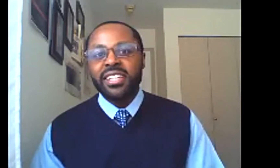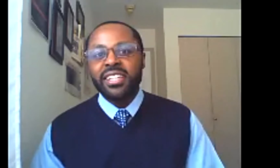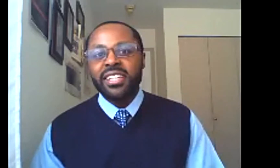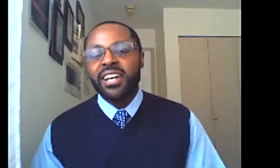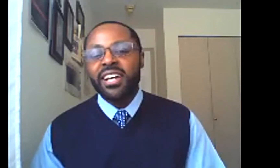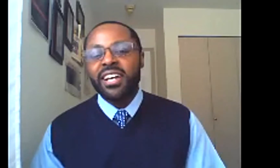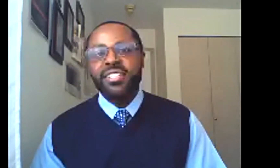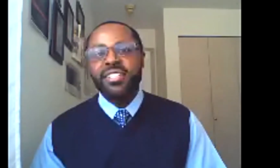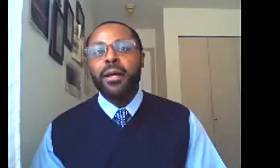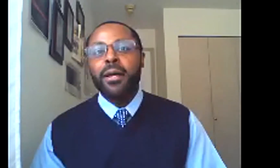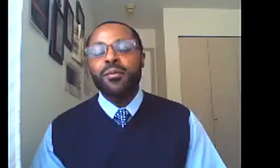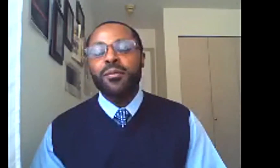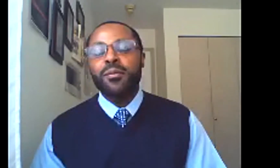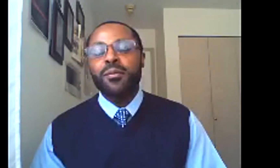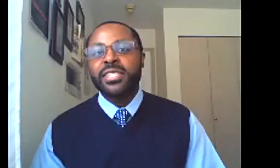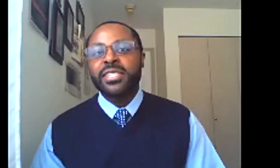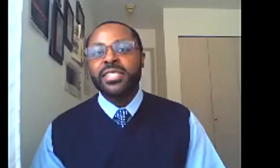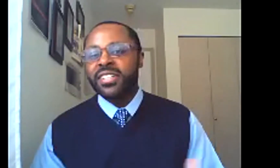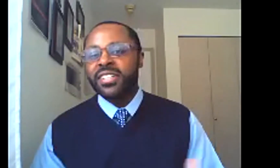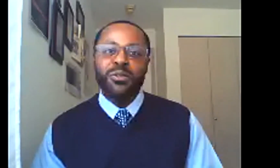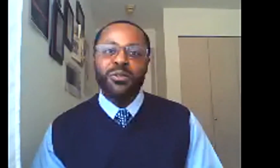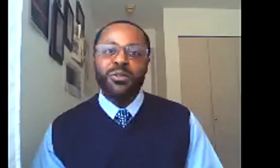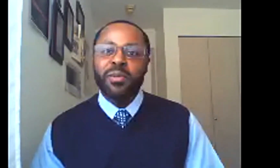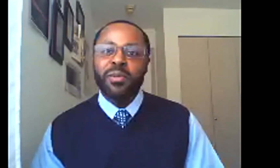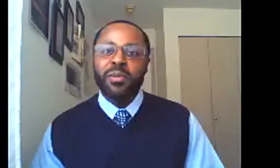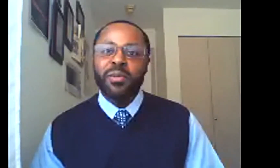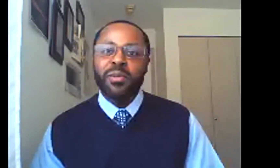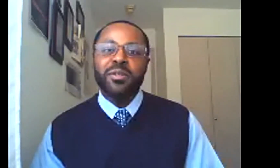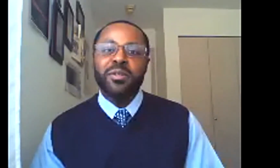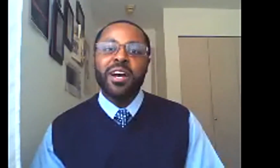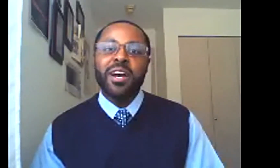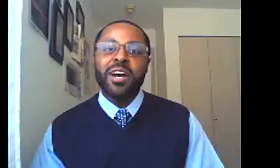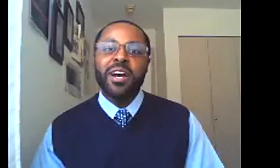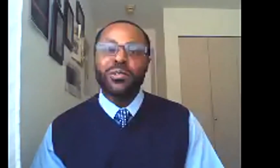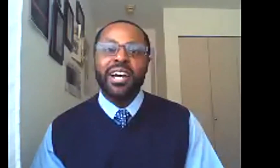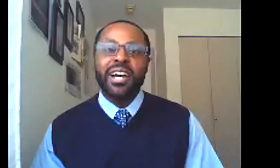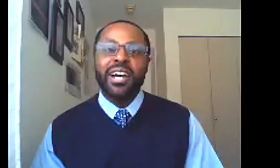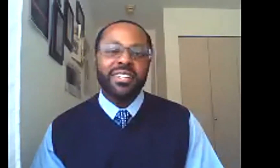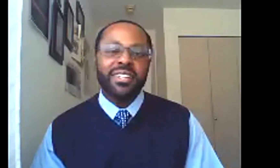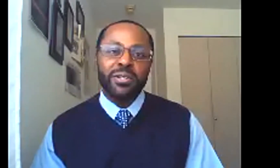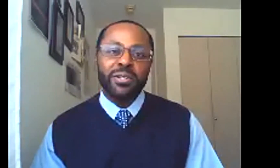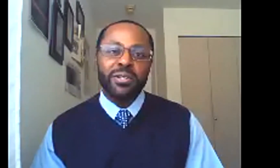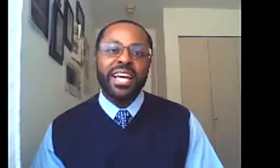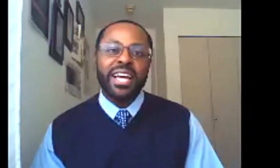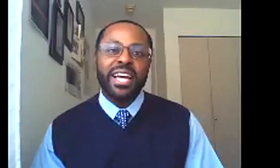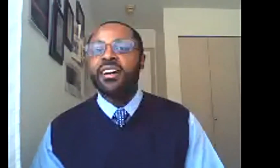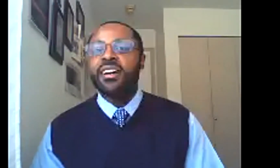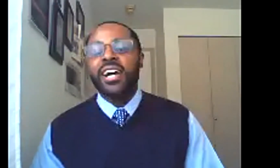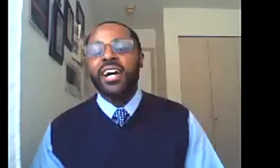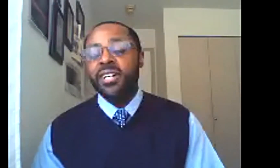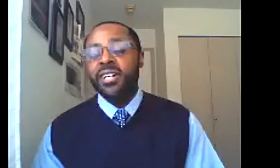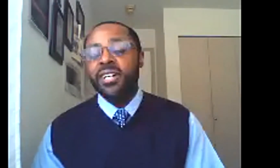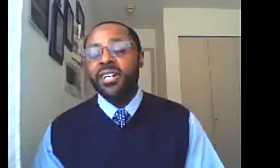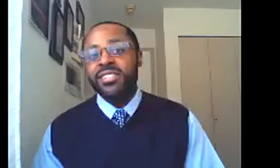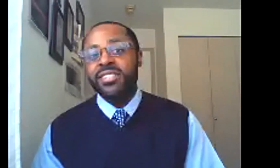uh, any kind of, um, civic leaders who may have been prominent, who were out and willing to